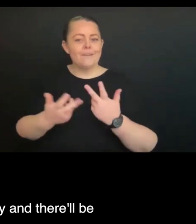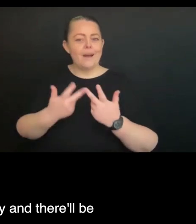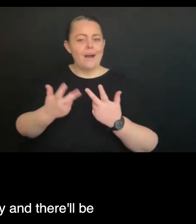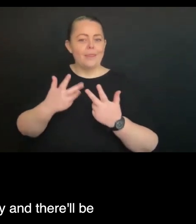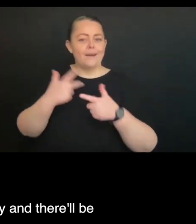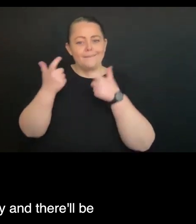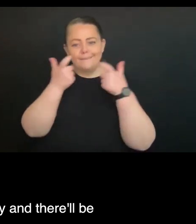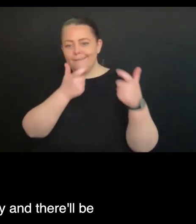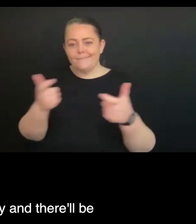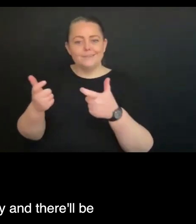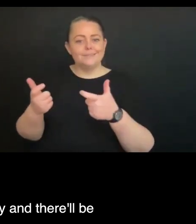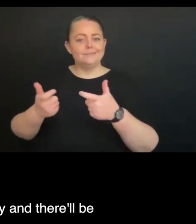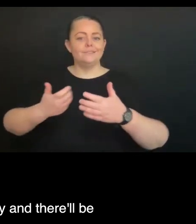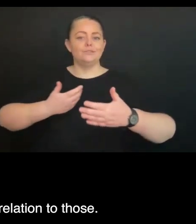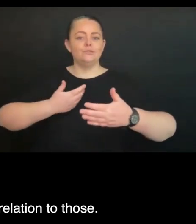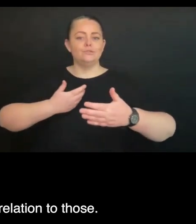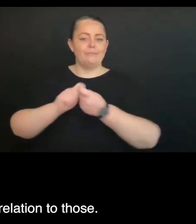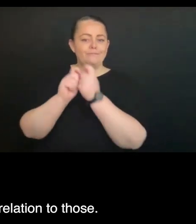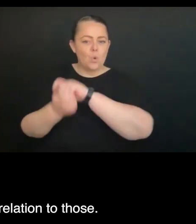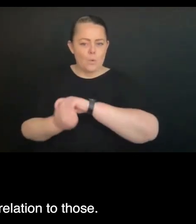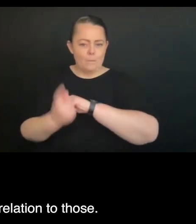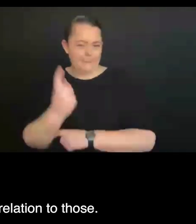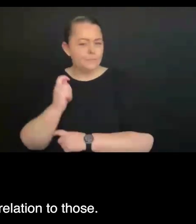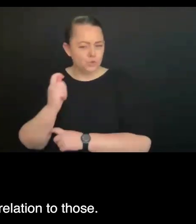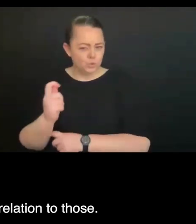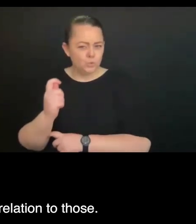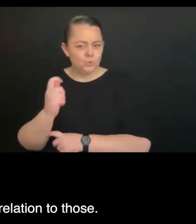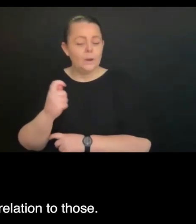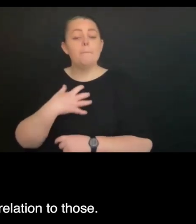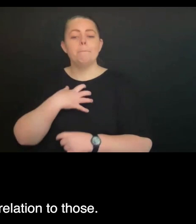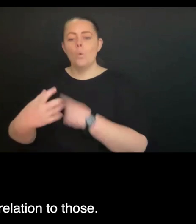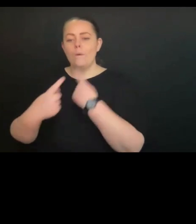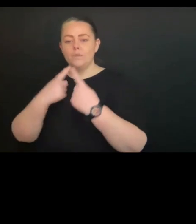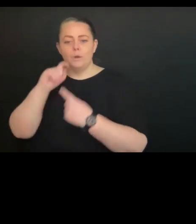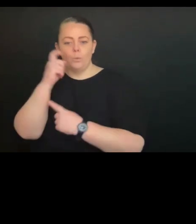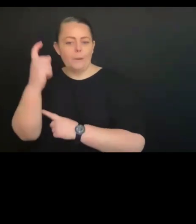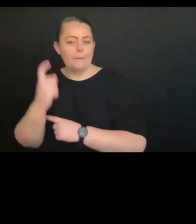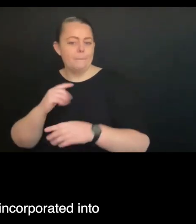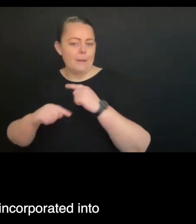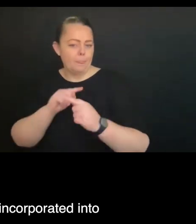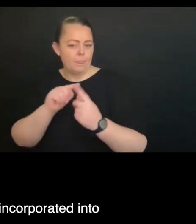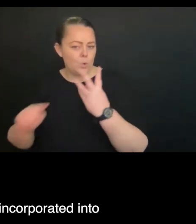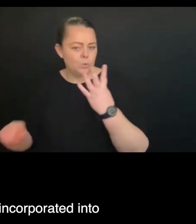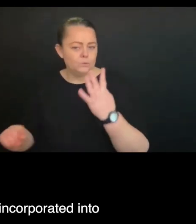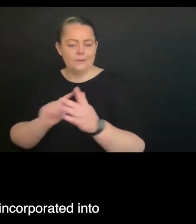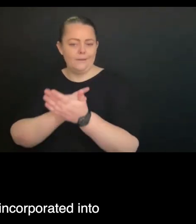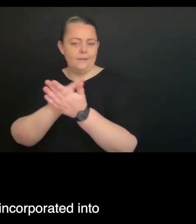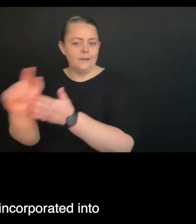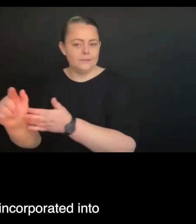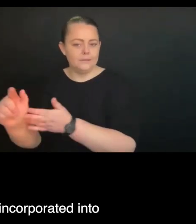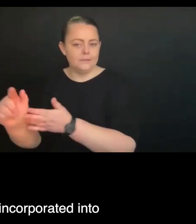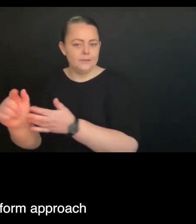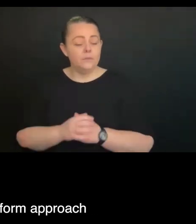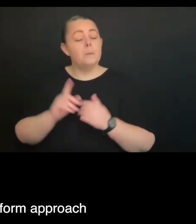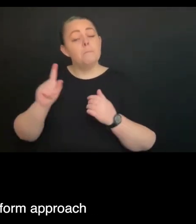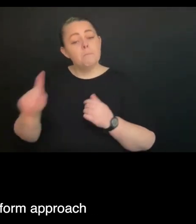that are due to commence shortly, and there'll be further information coming out in relation to those. Having said that, how that then